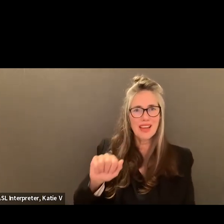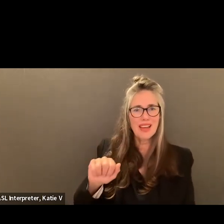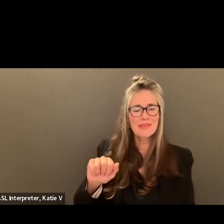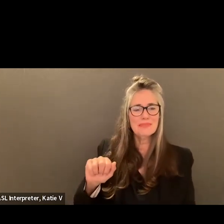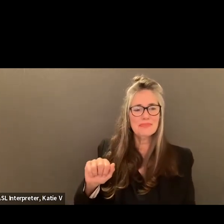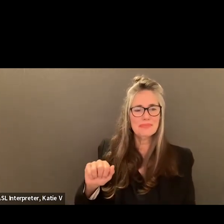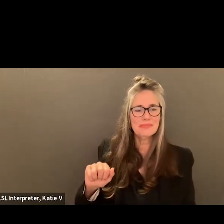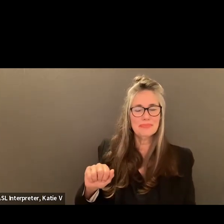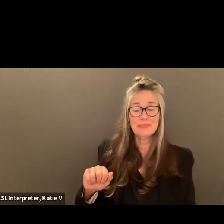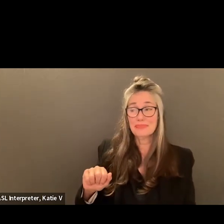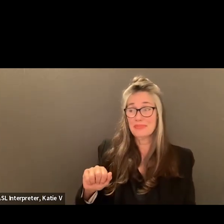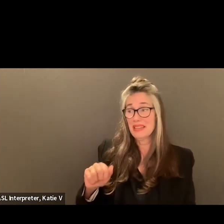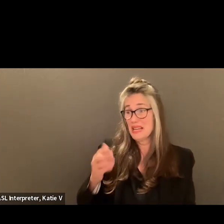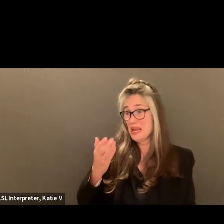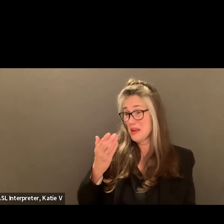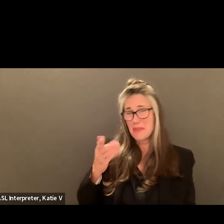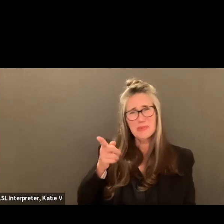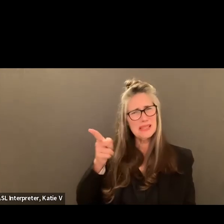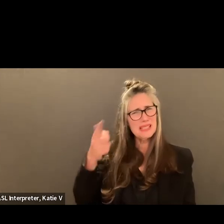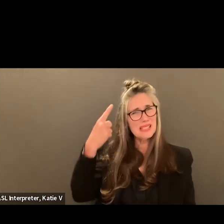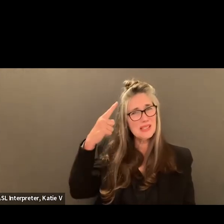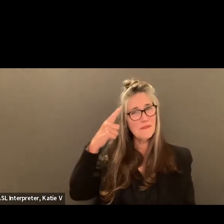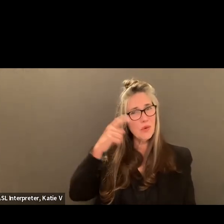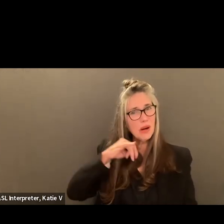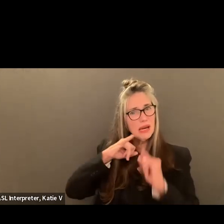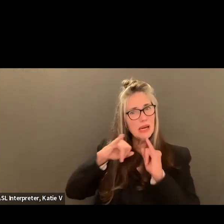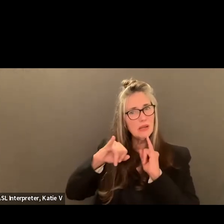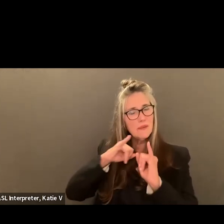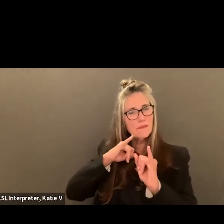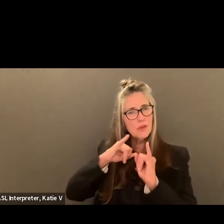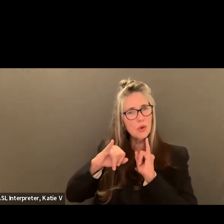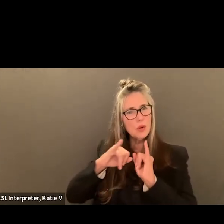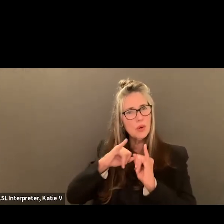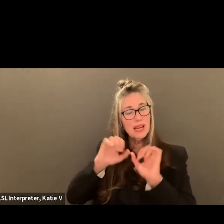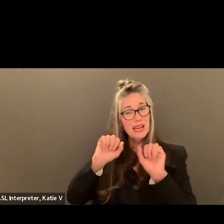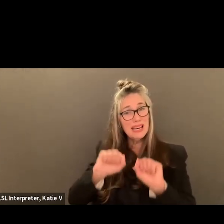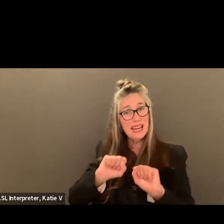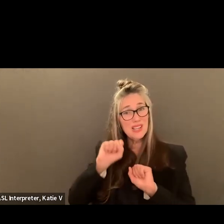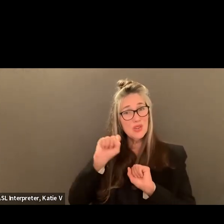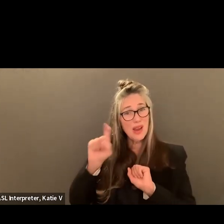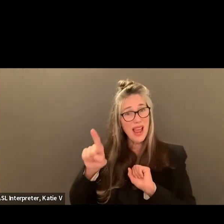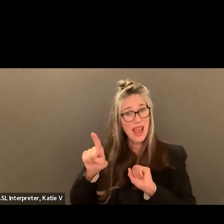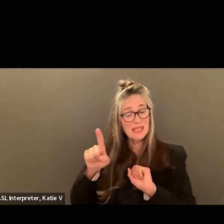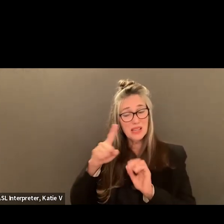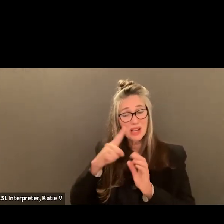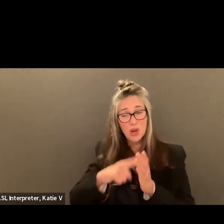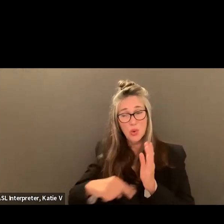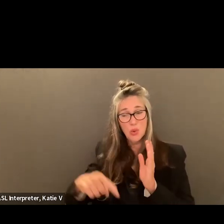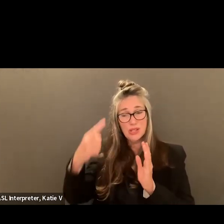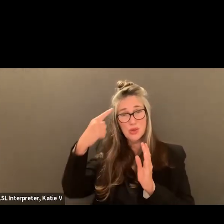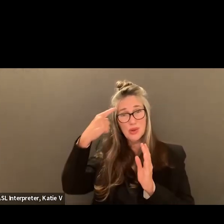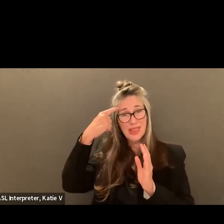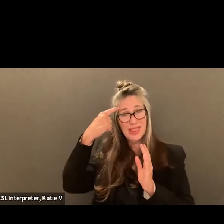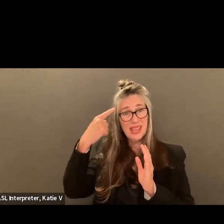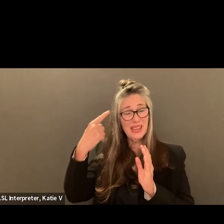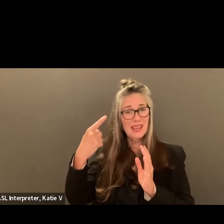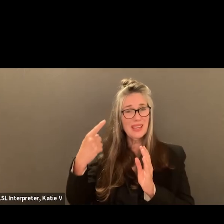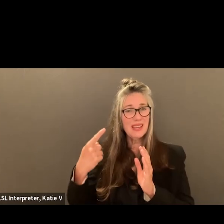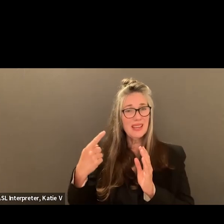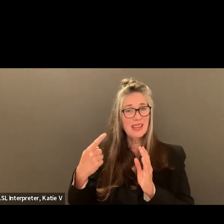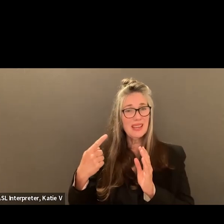I don't know if this is for like an interviewer. Is it possible to ask them like, what do you think the role that the student